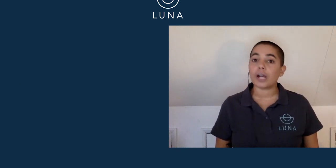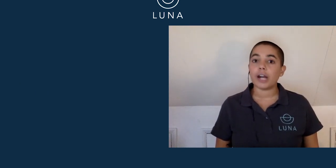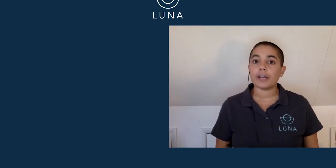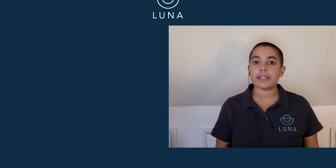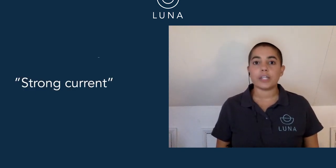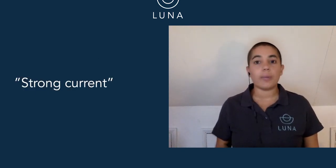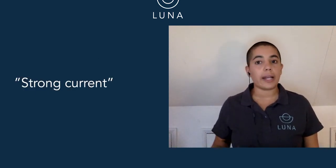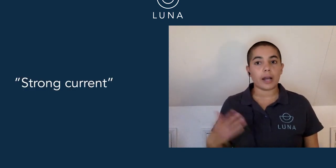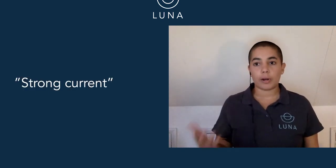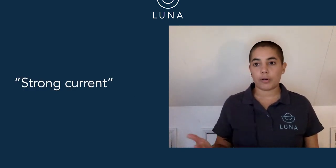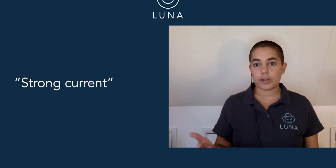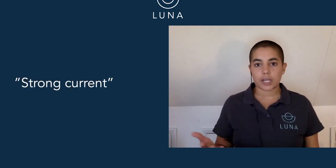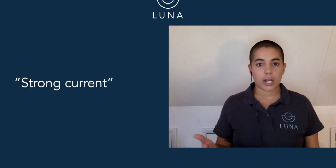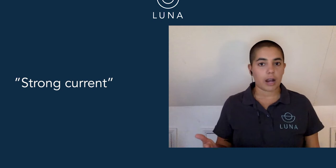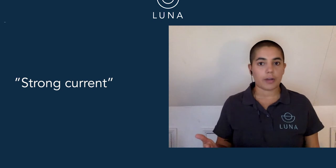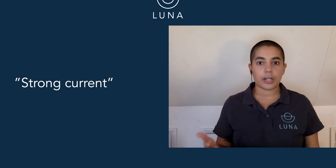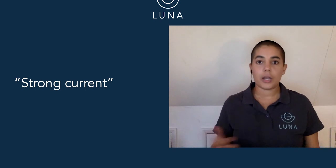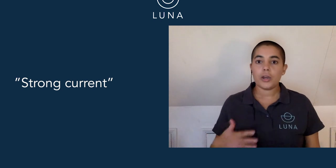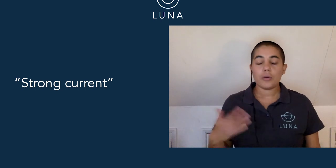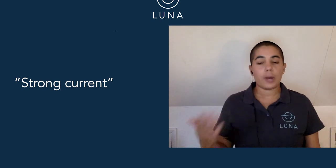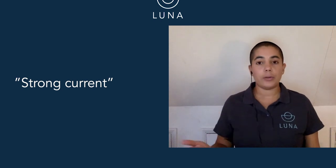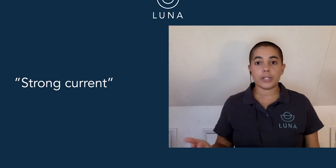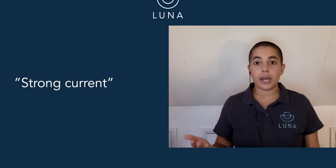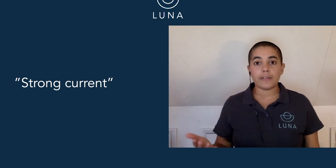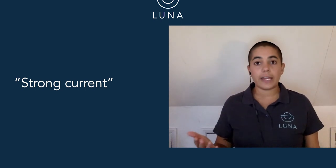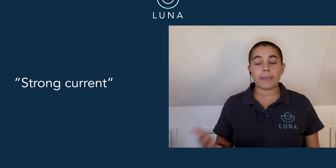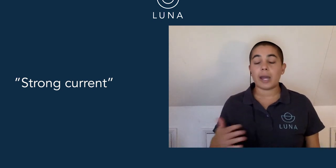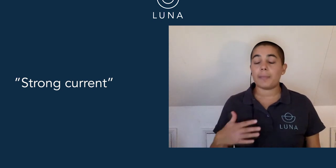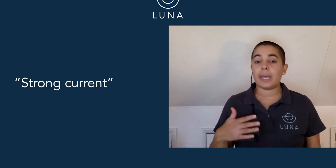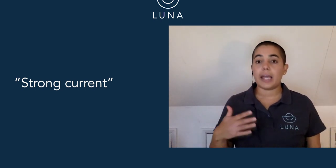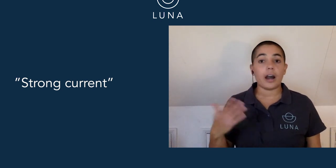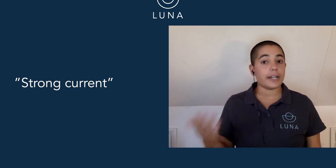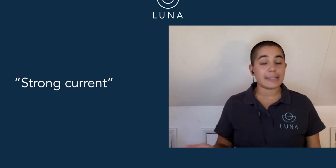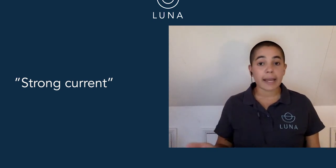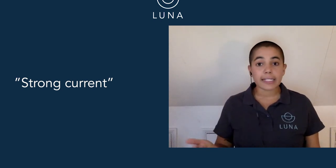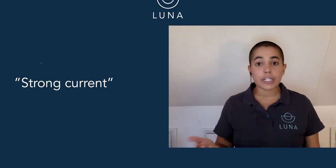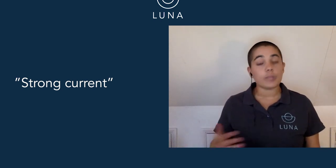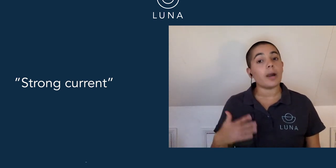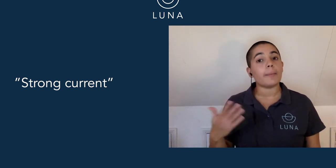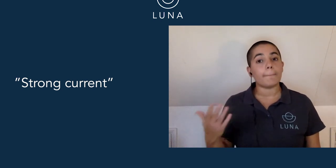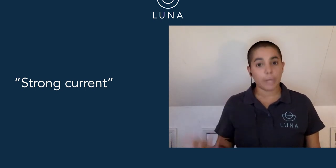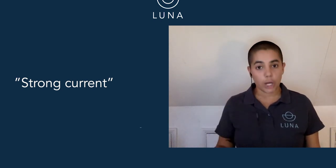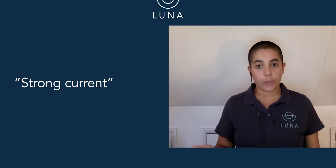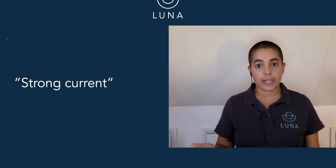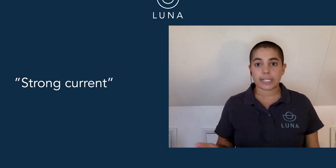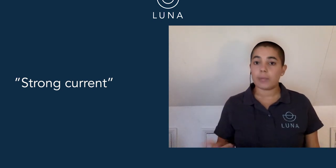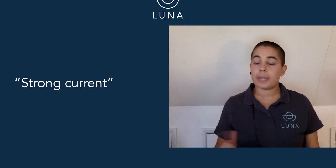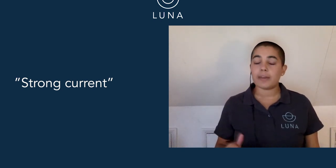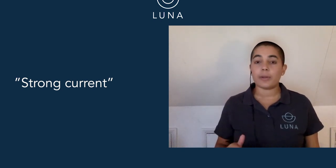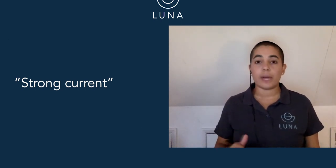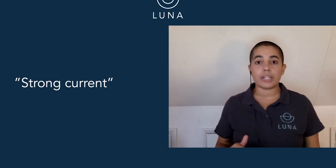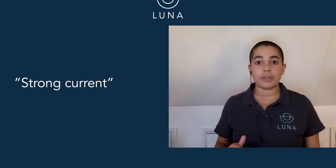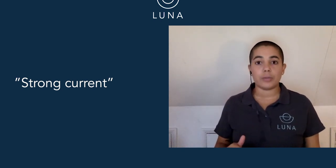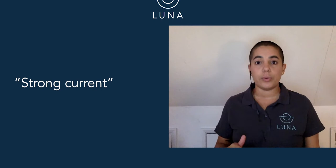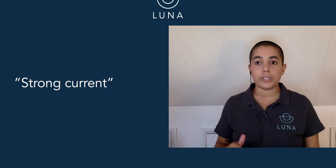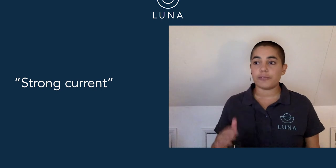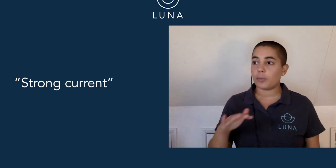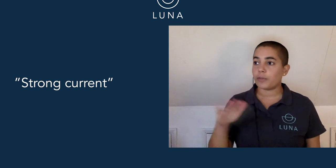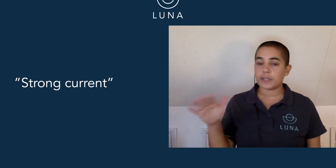current. So you might come across a current when you're diving. It might be unexpected. You might know that it's going to be there when you're entering the water from what the